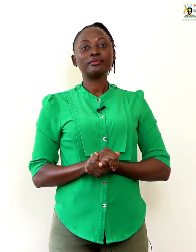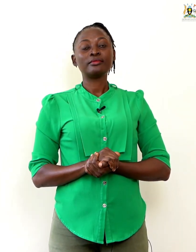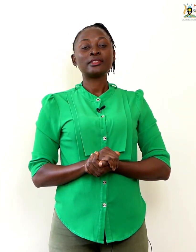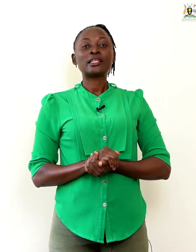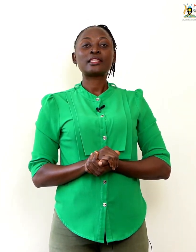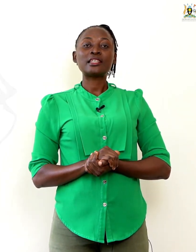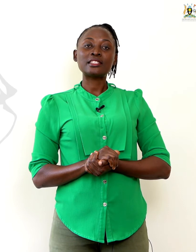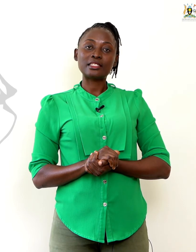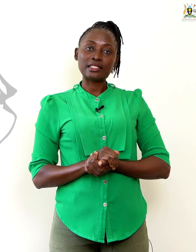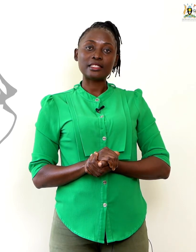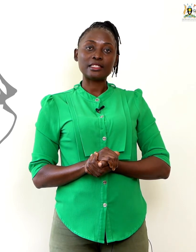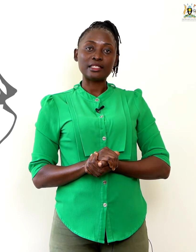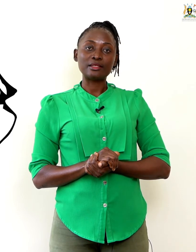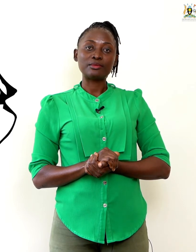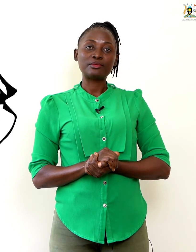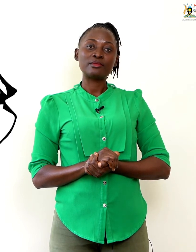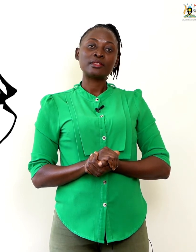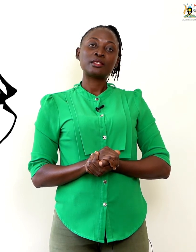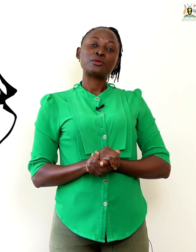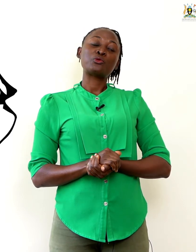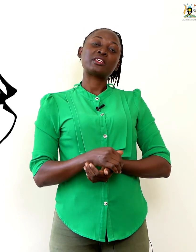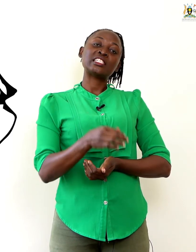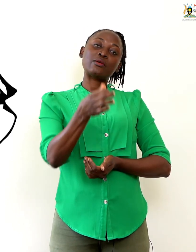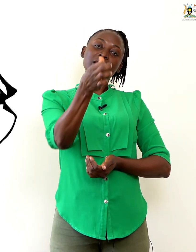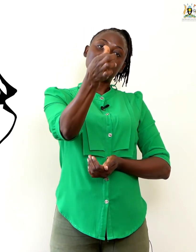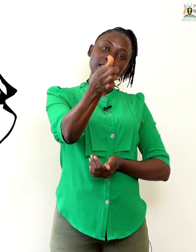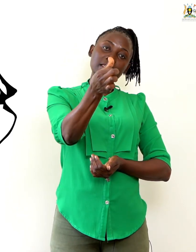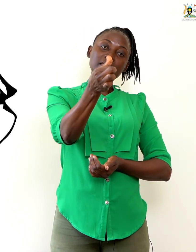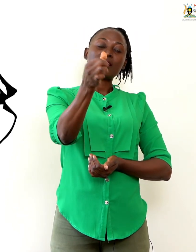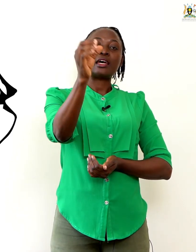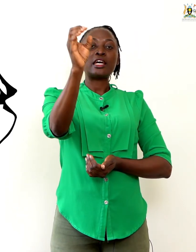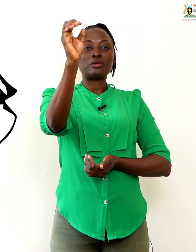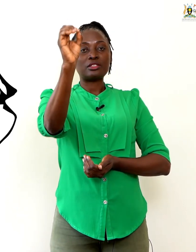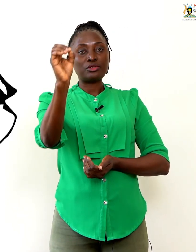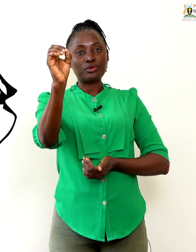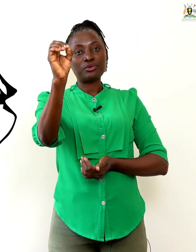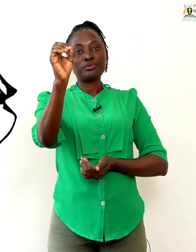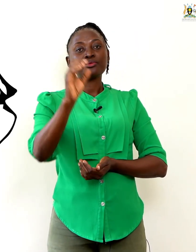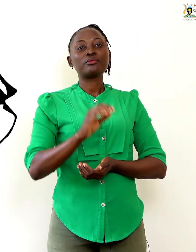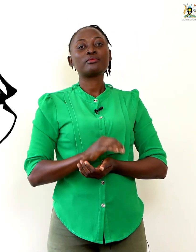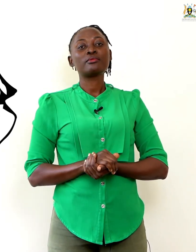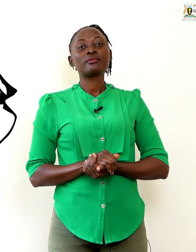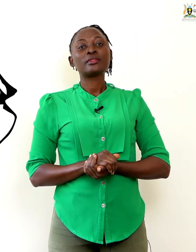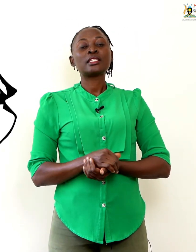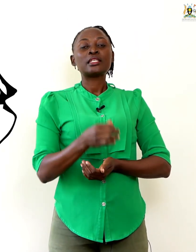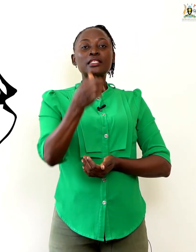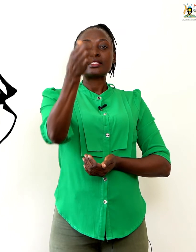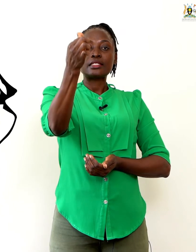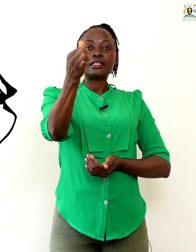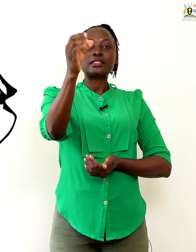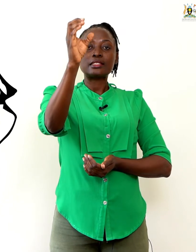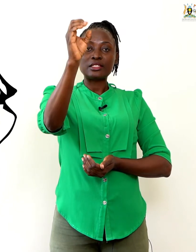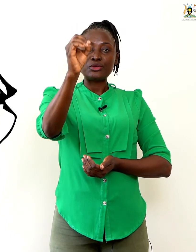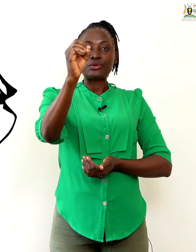60. 60. We get our 6 and our 0. 6, 0.